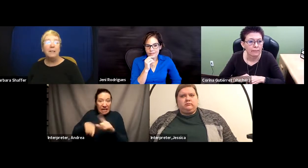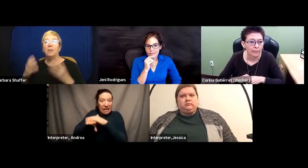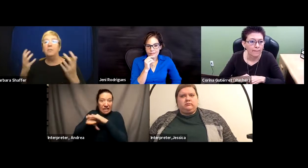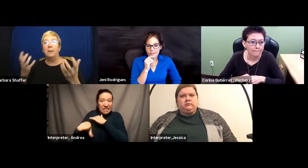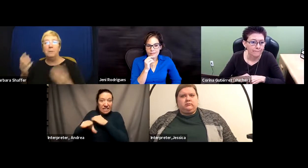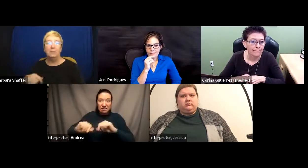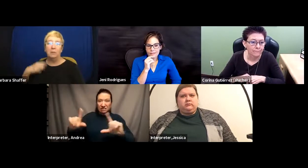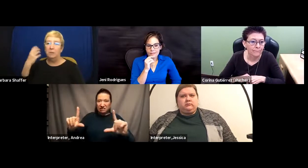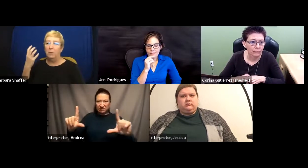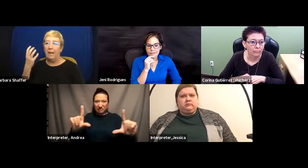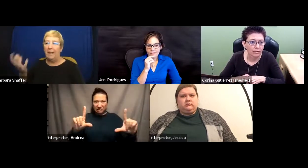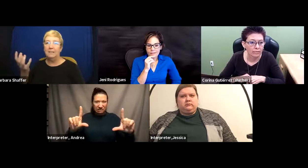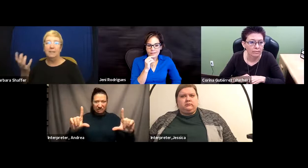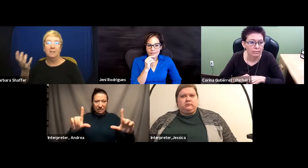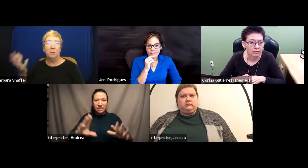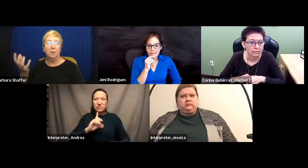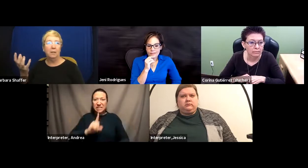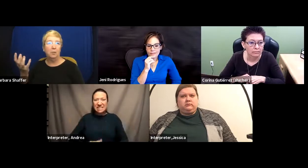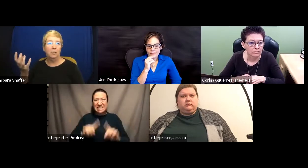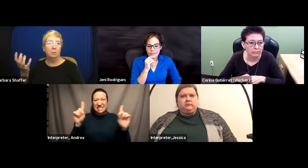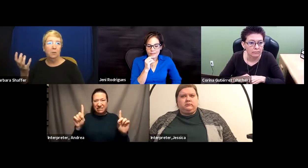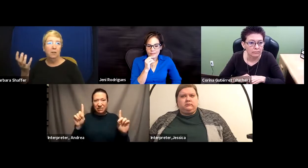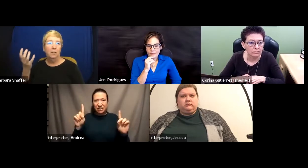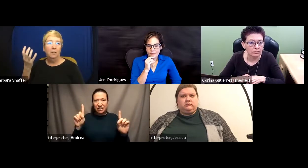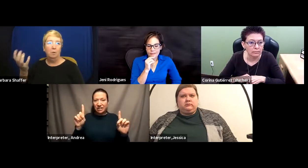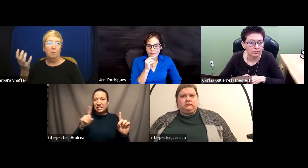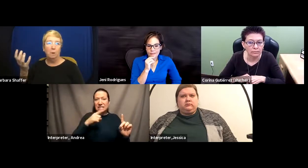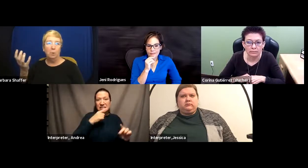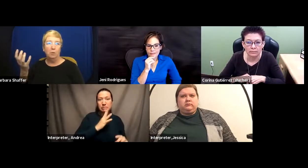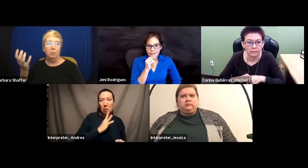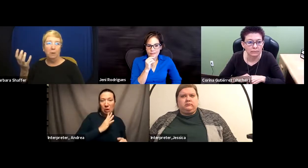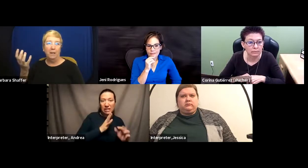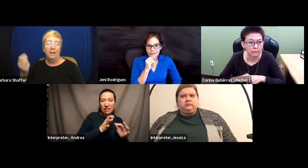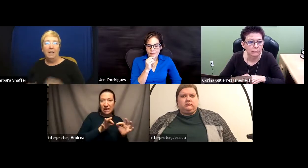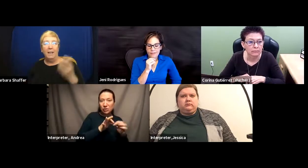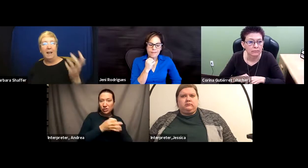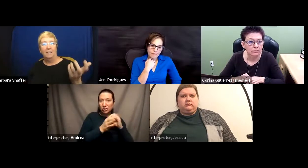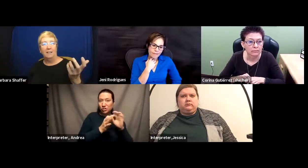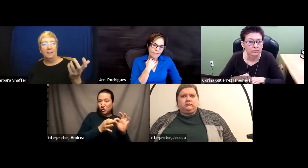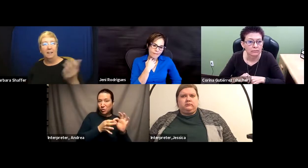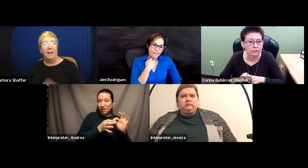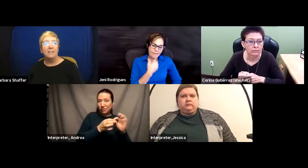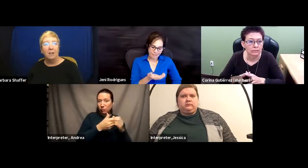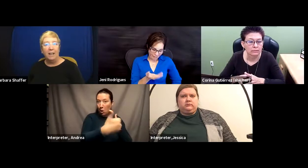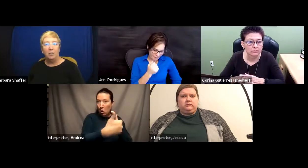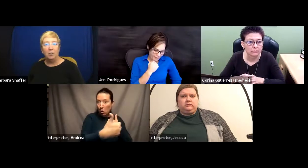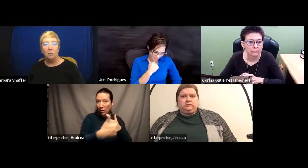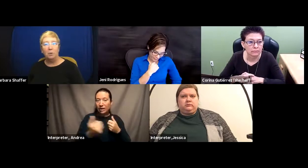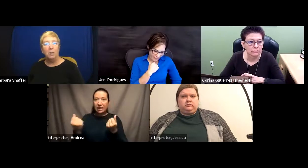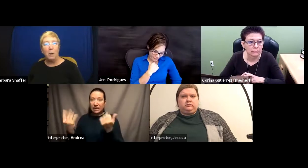it's, there's a very big difference between accessing a spoken language interpreter through remote interpreting, and accessing an ASL English interpreter that you